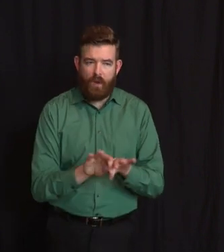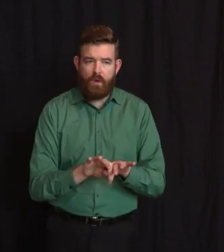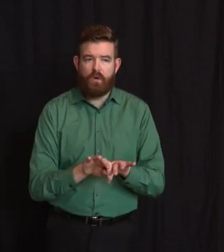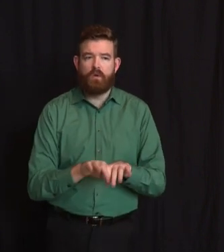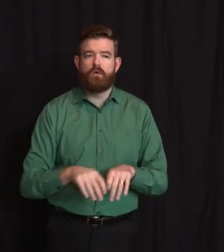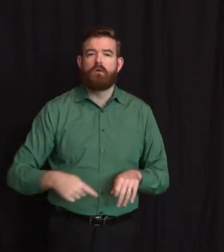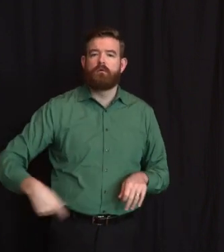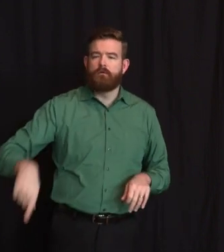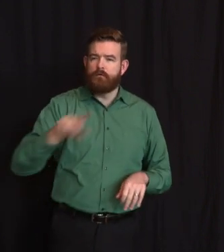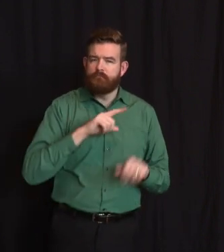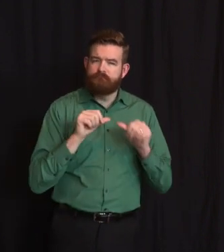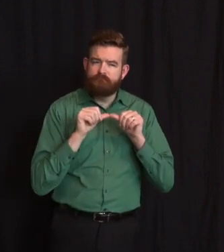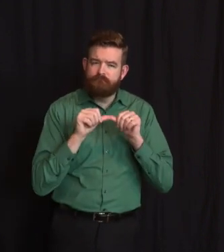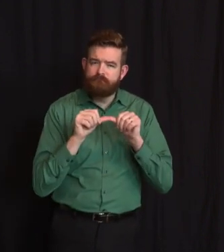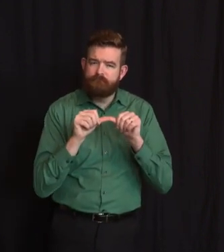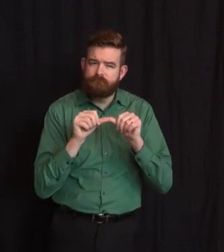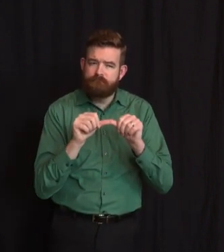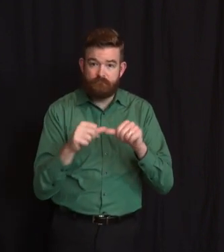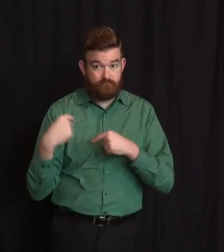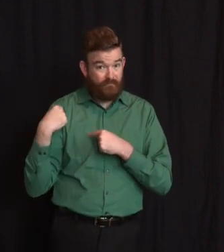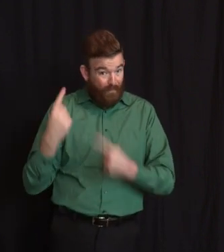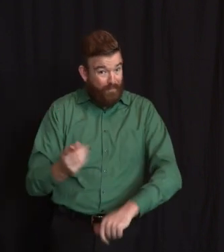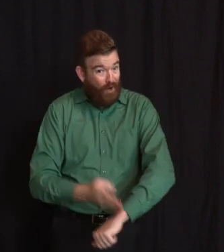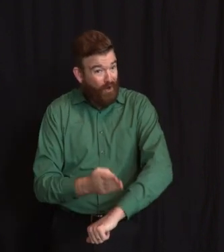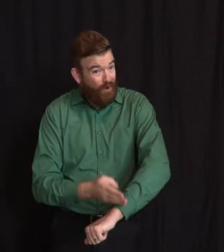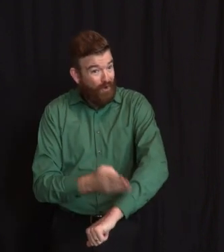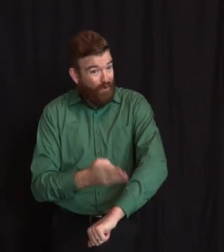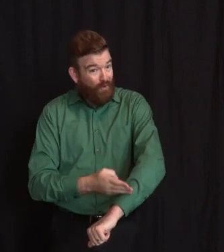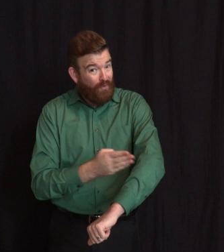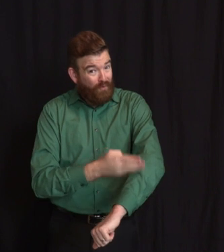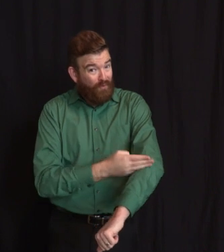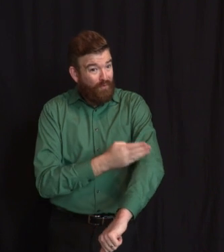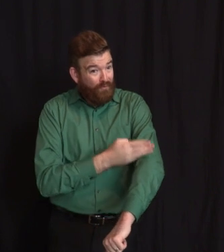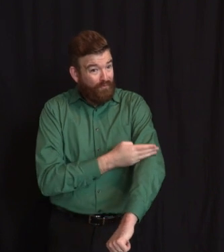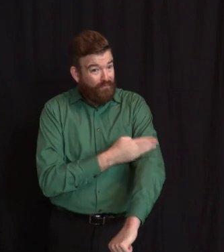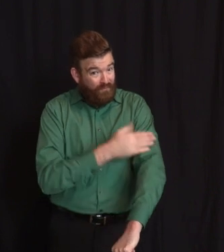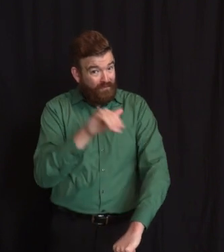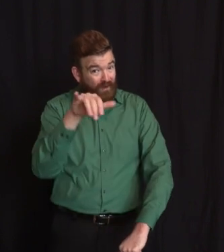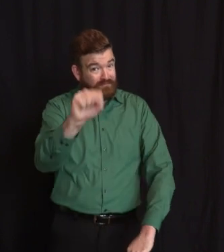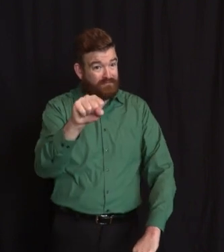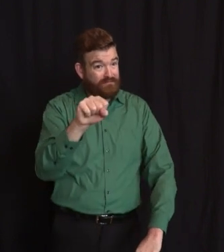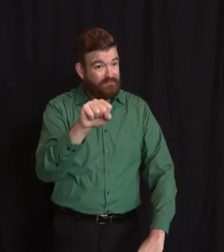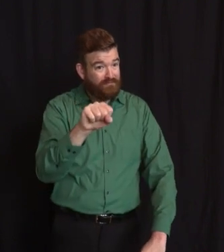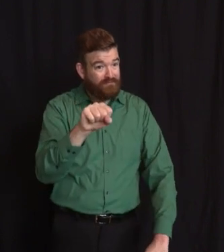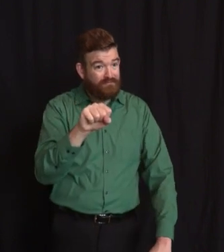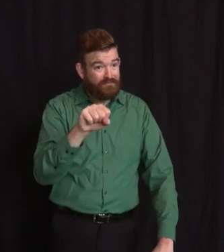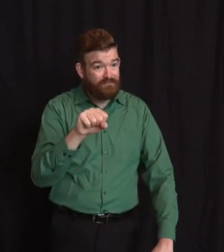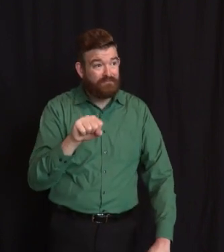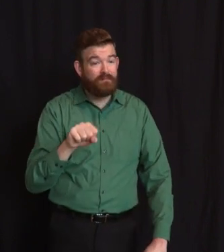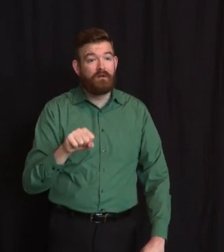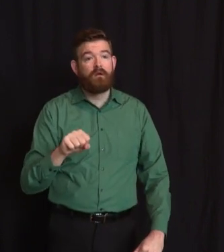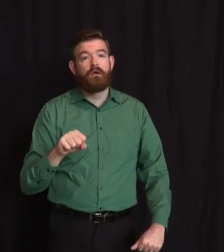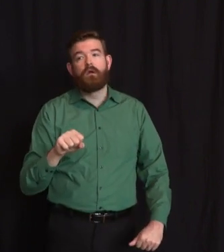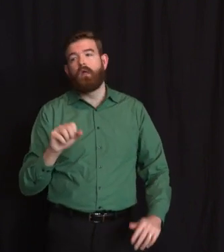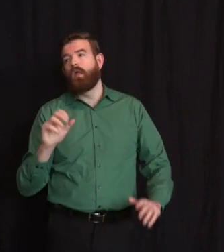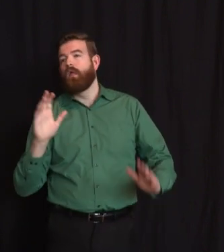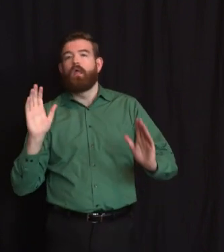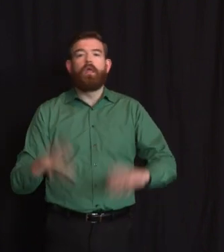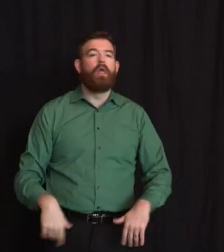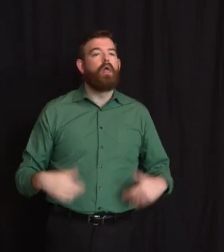already. We're flattening the curve. There's no doubt about it. But we cannot let up until we've ridden ourselves, or ridden the